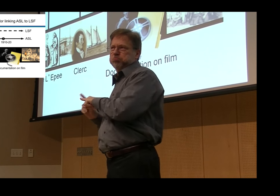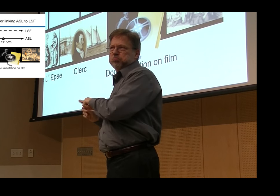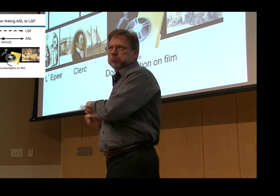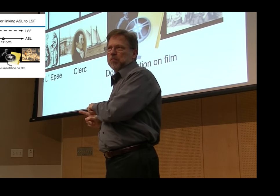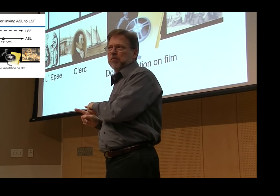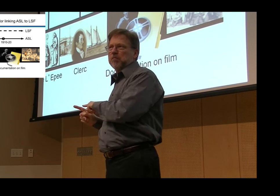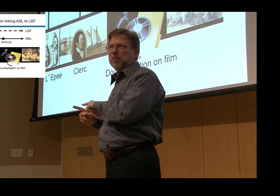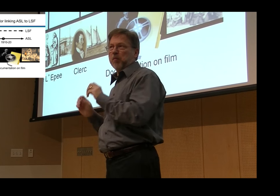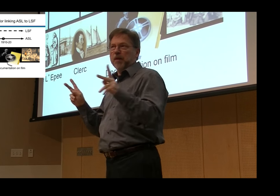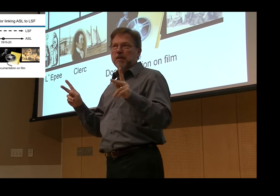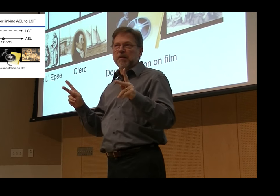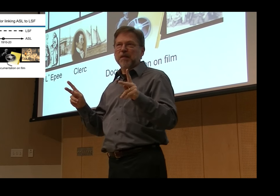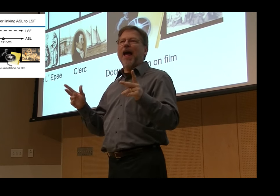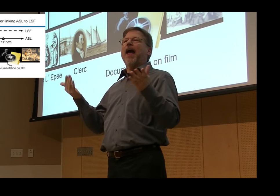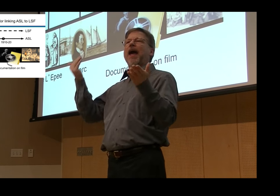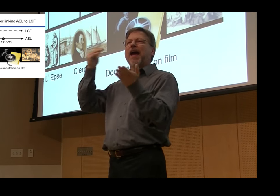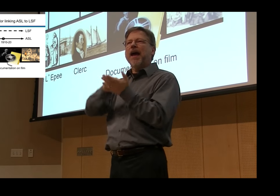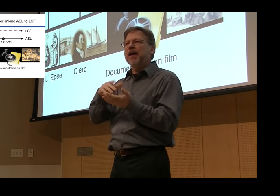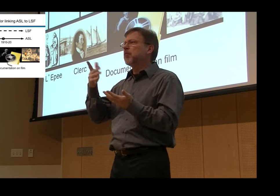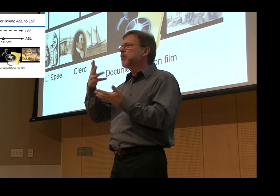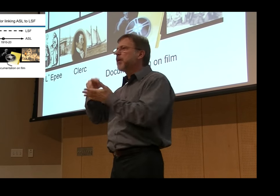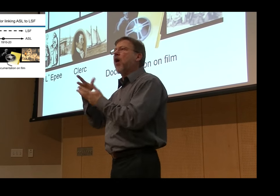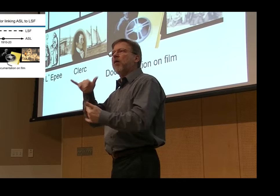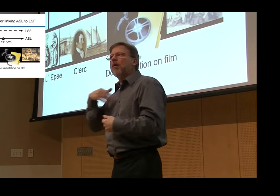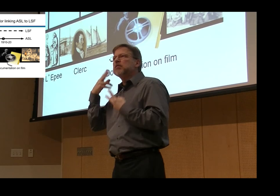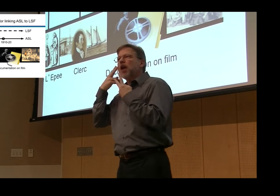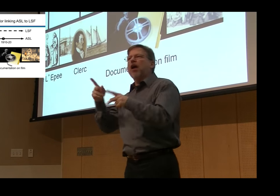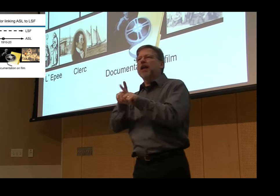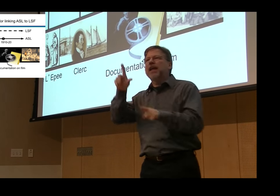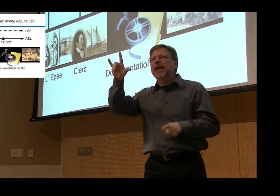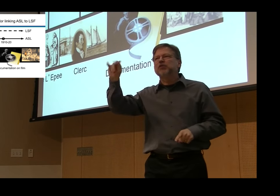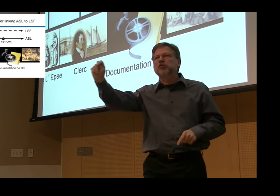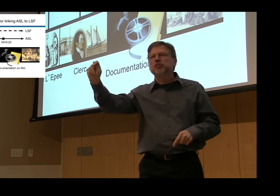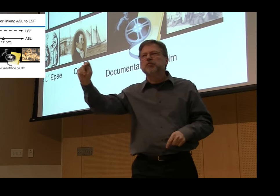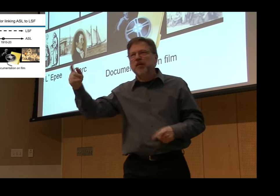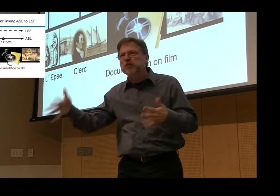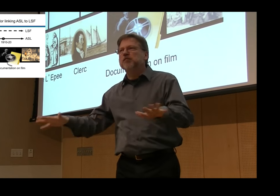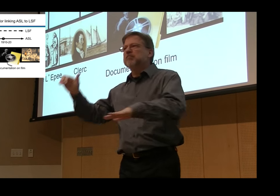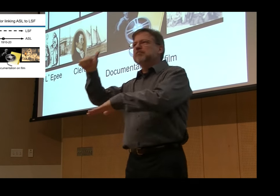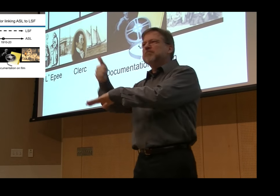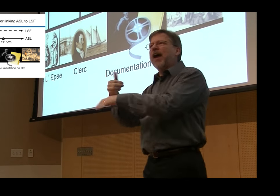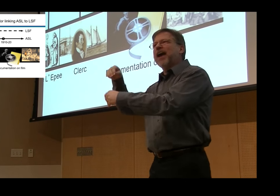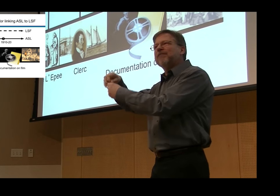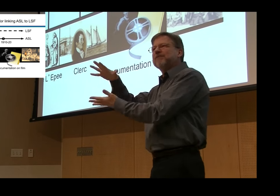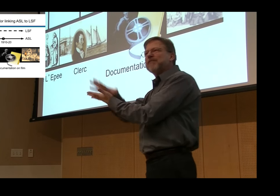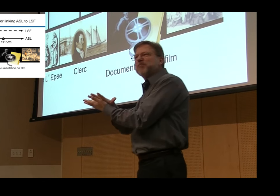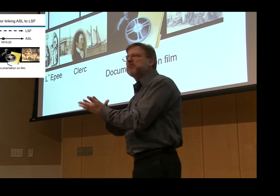on the films. They're very familiar with Veditz. So, how we talk about what happened during that period and